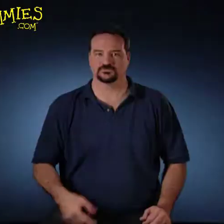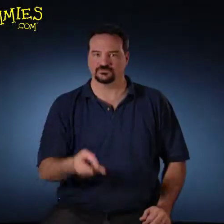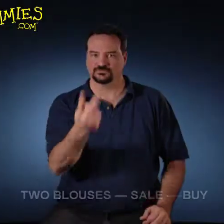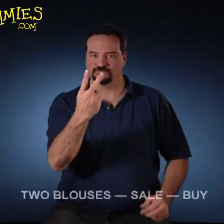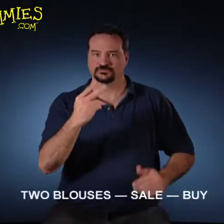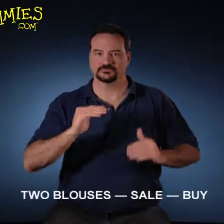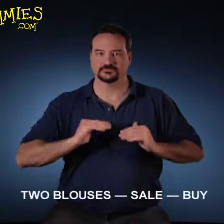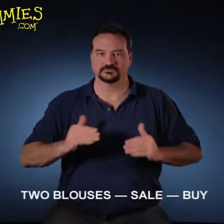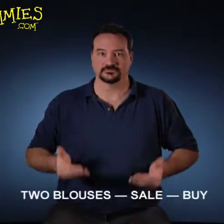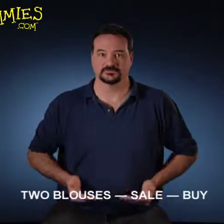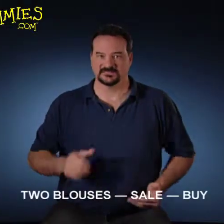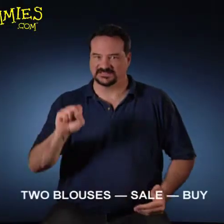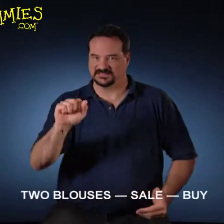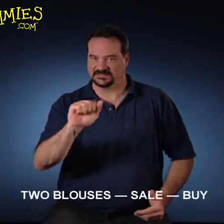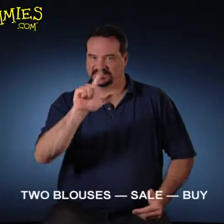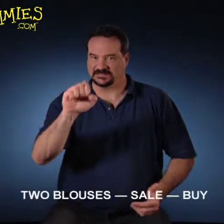Buy a couple of blouses on sale.